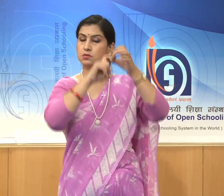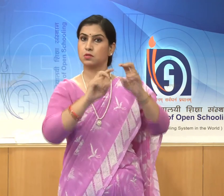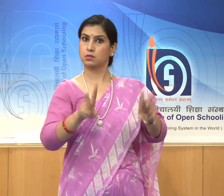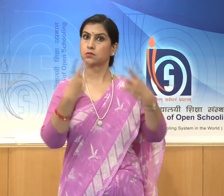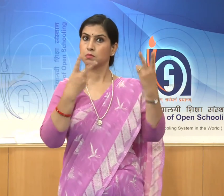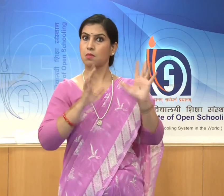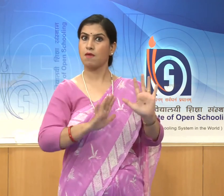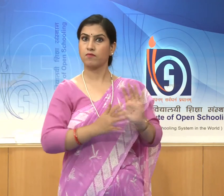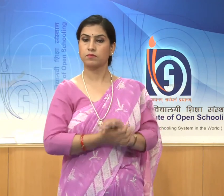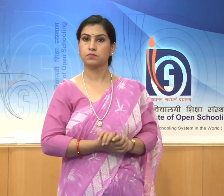sculpture.